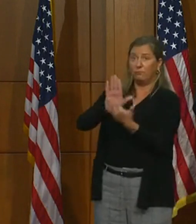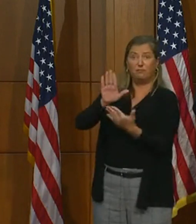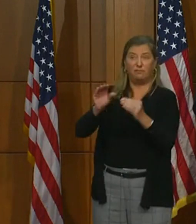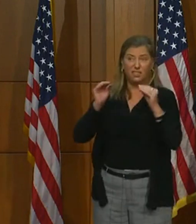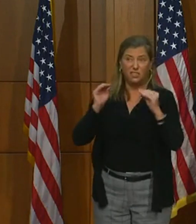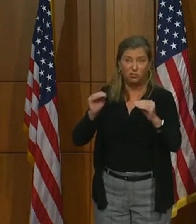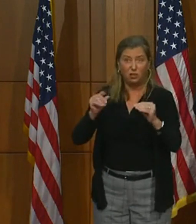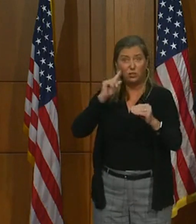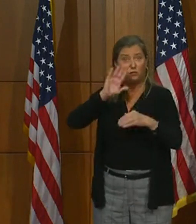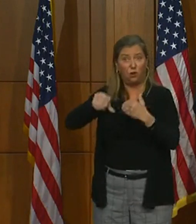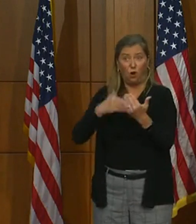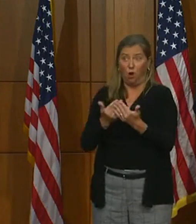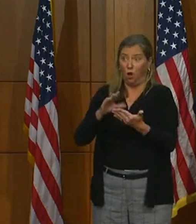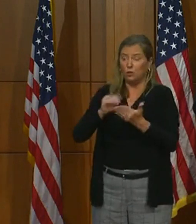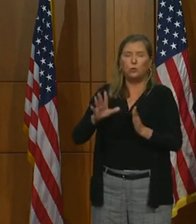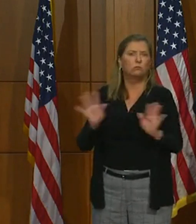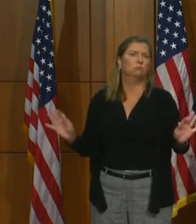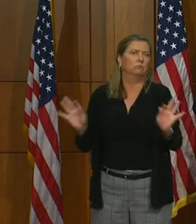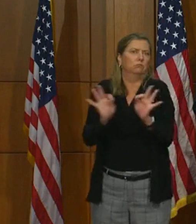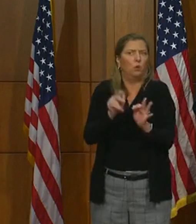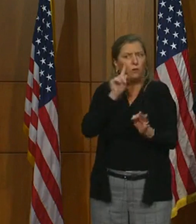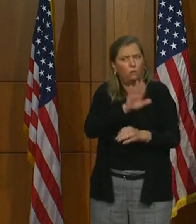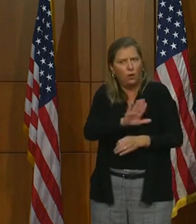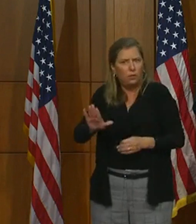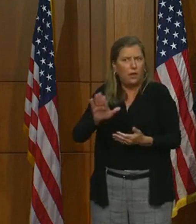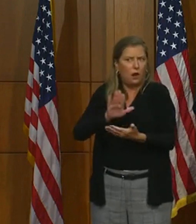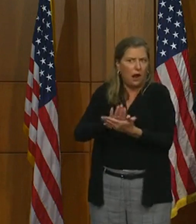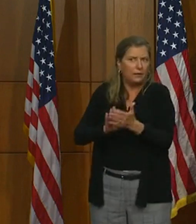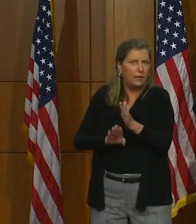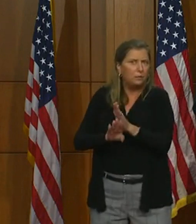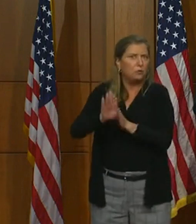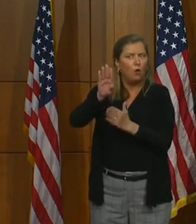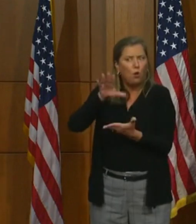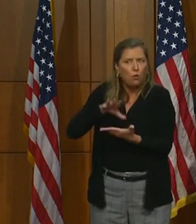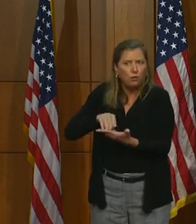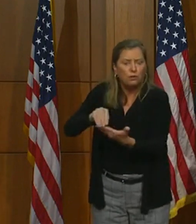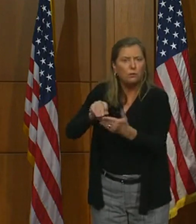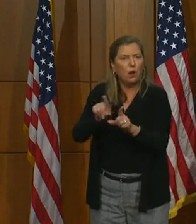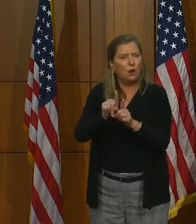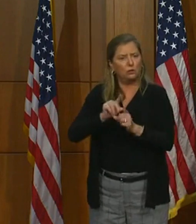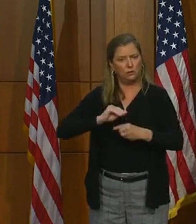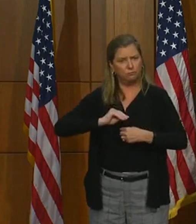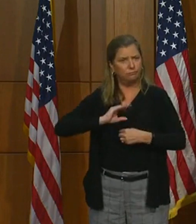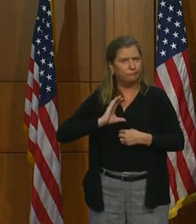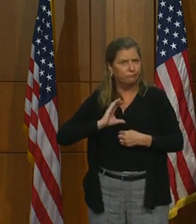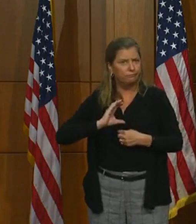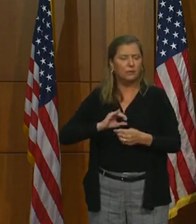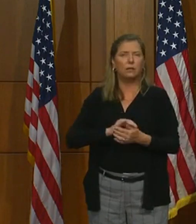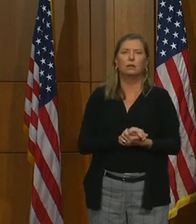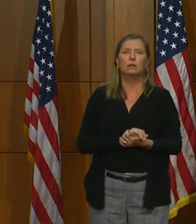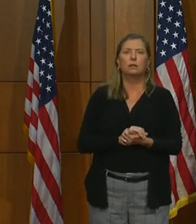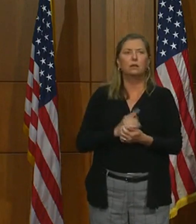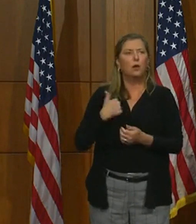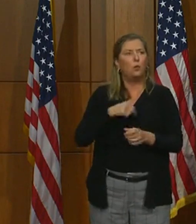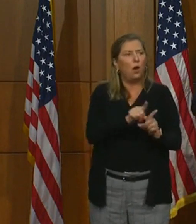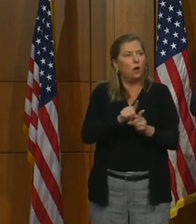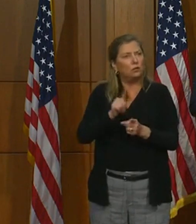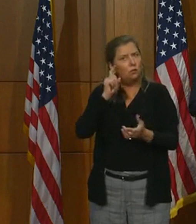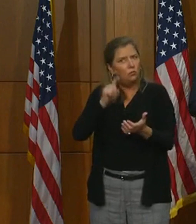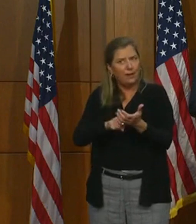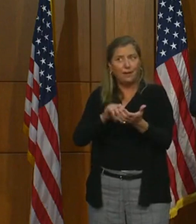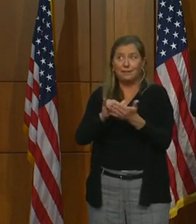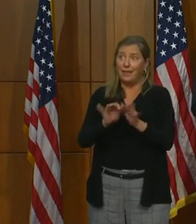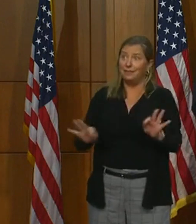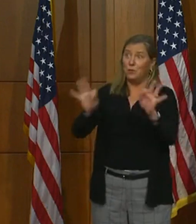students is critically important to their academic growth and their personal well being. And we also recognize its importance for